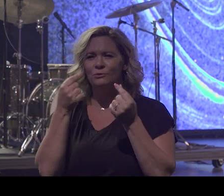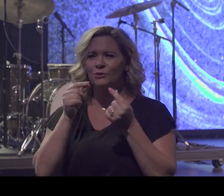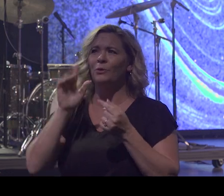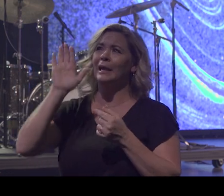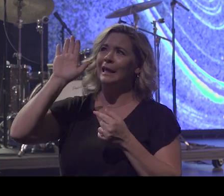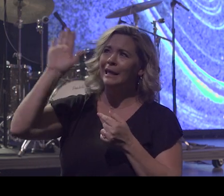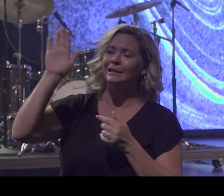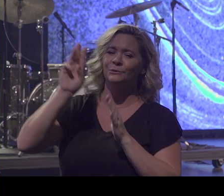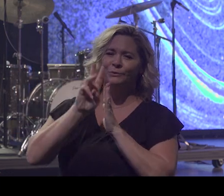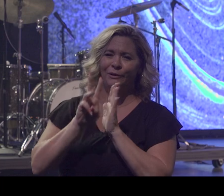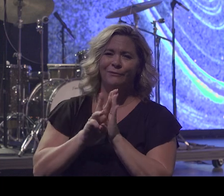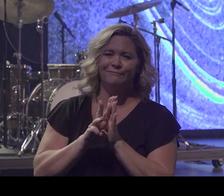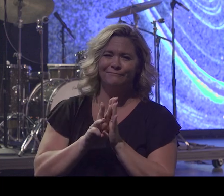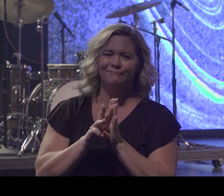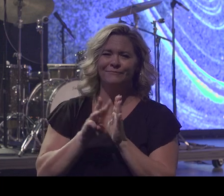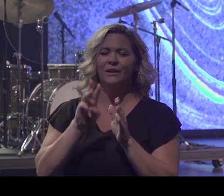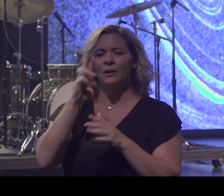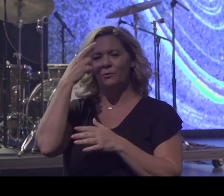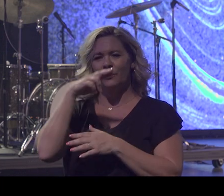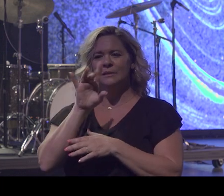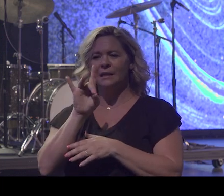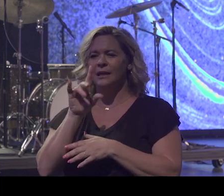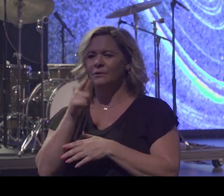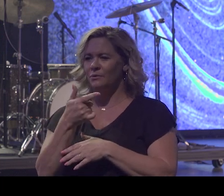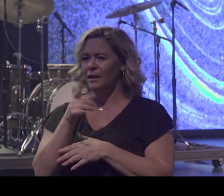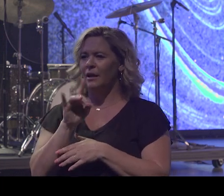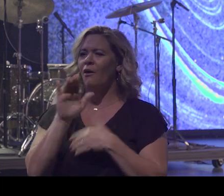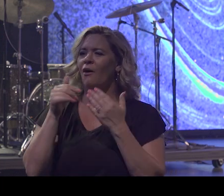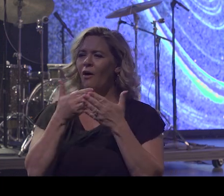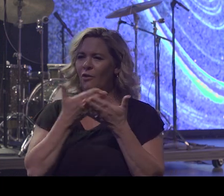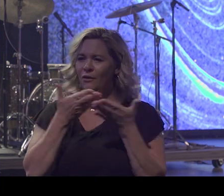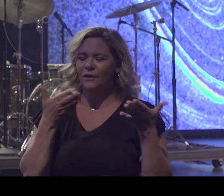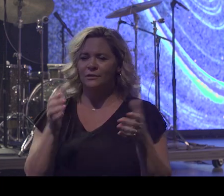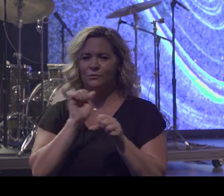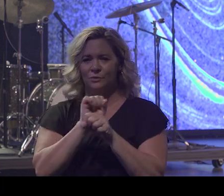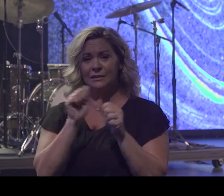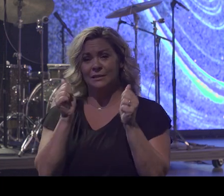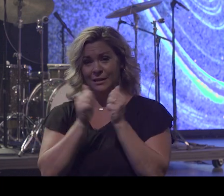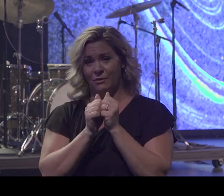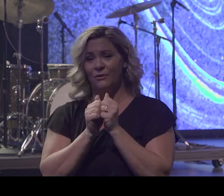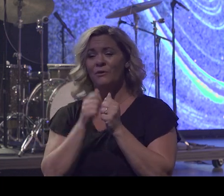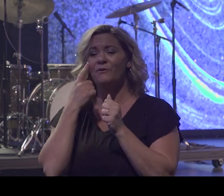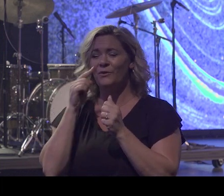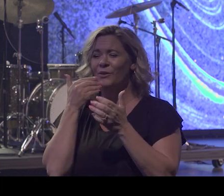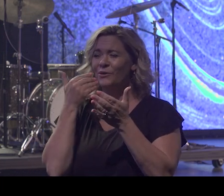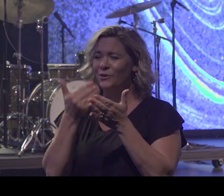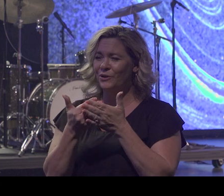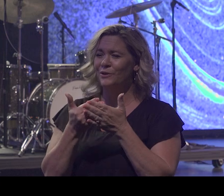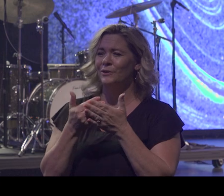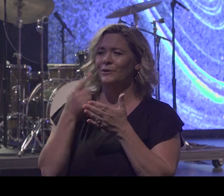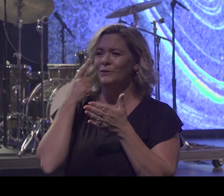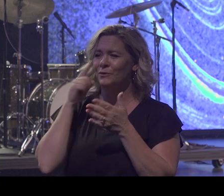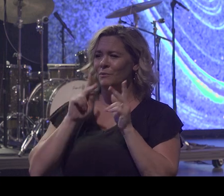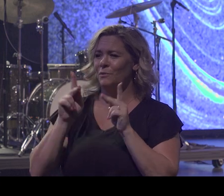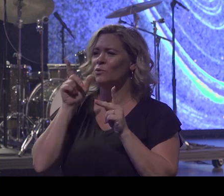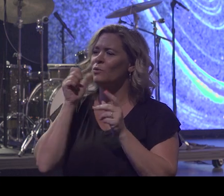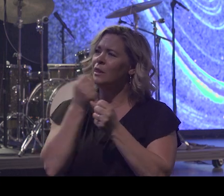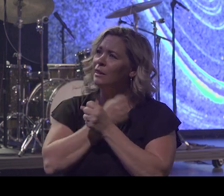all works together. Romans 8.28. And we know that all things work together for the good to those who love God, to those who are